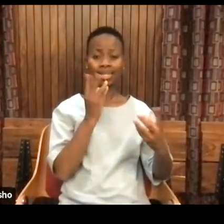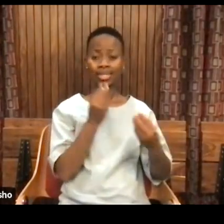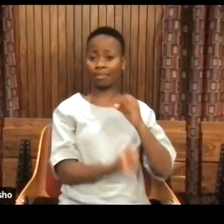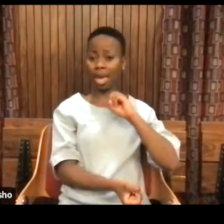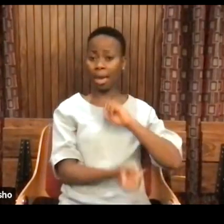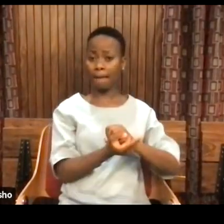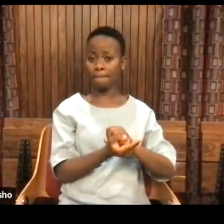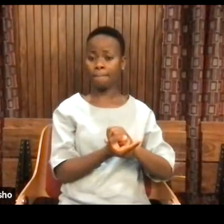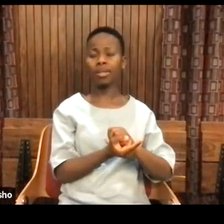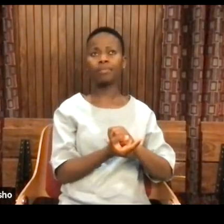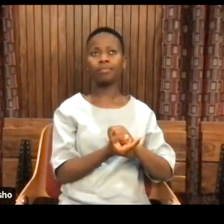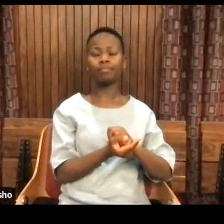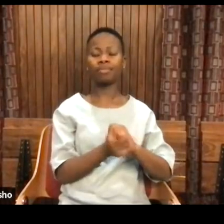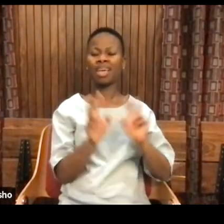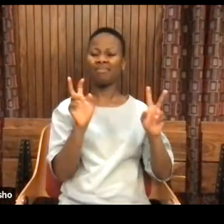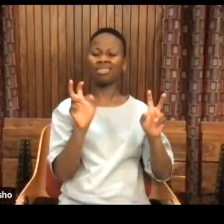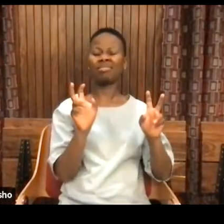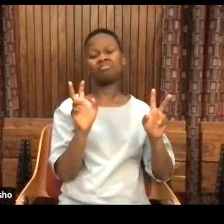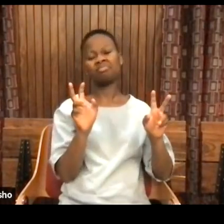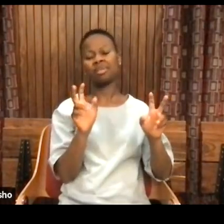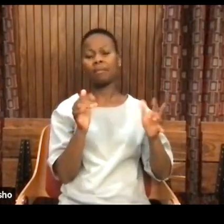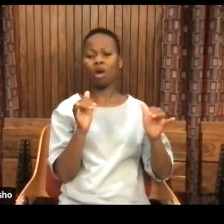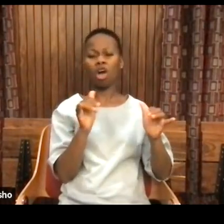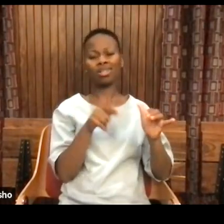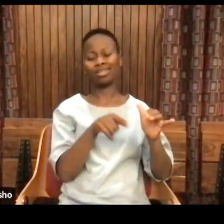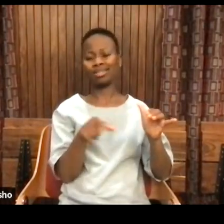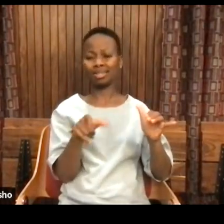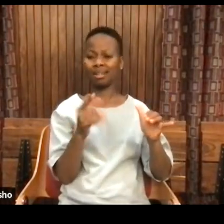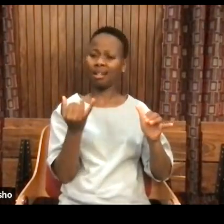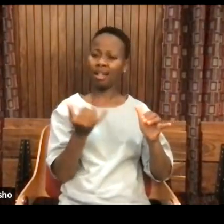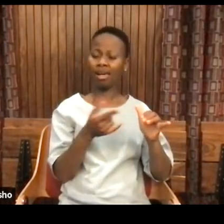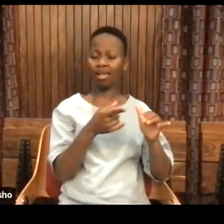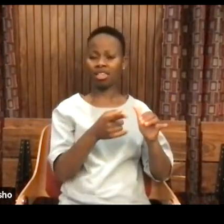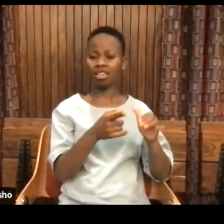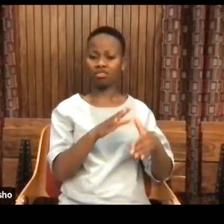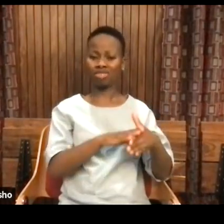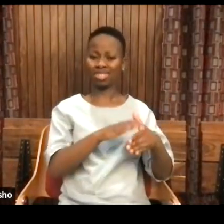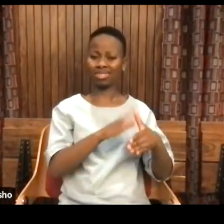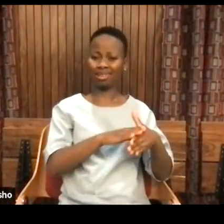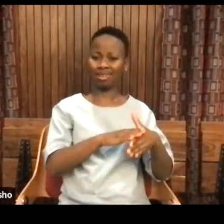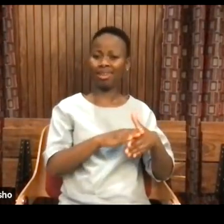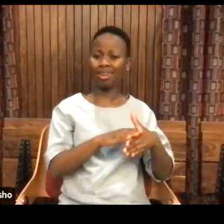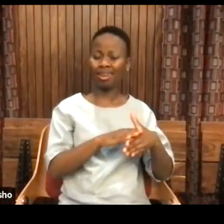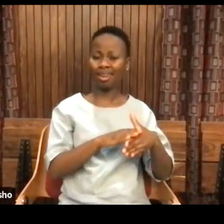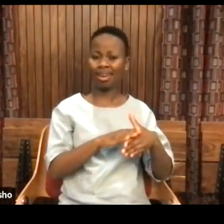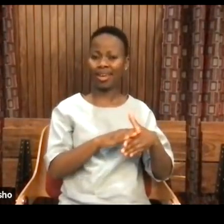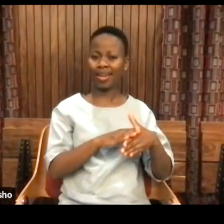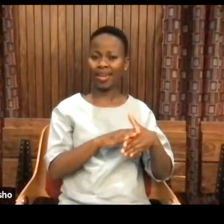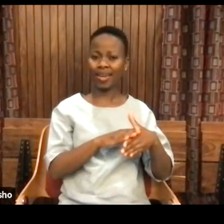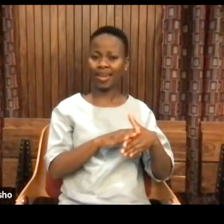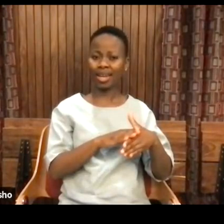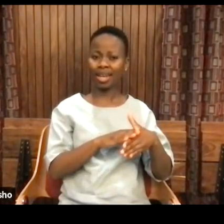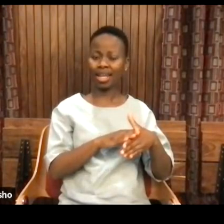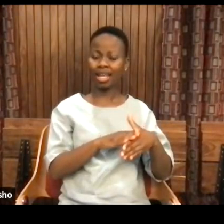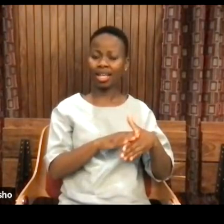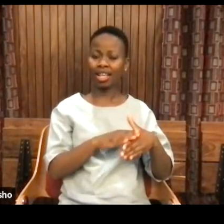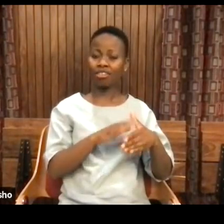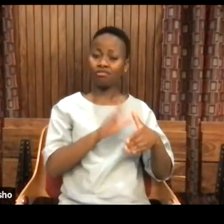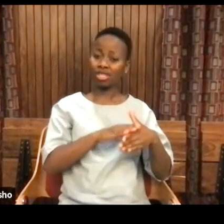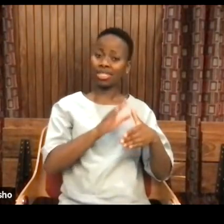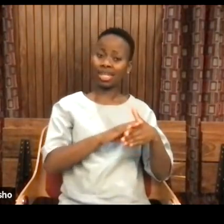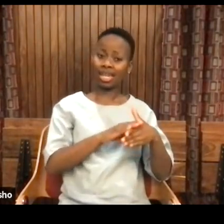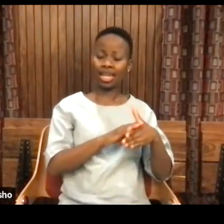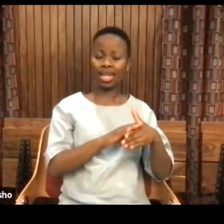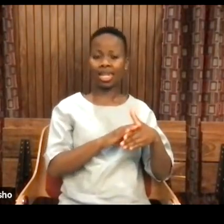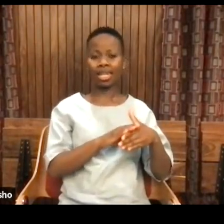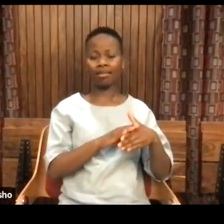The party that was going on was this reason party, right? You have this dude called Hume who was trying to make an